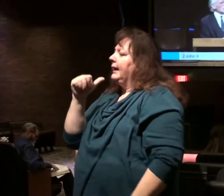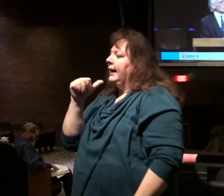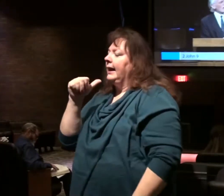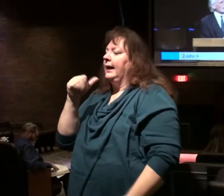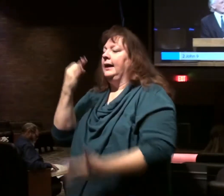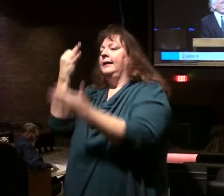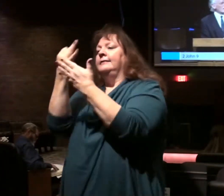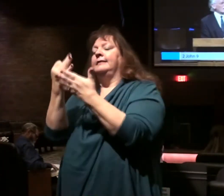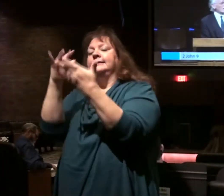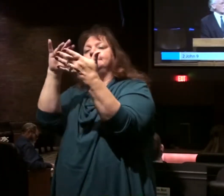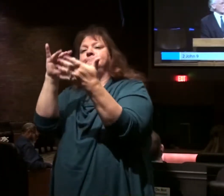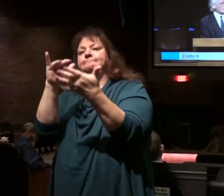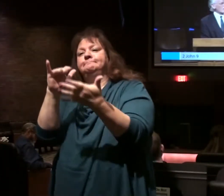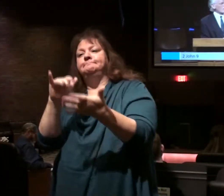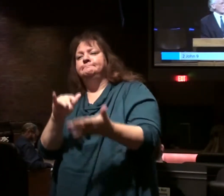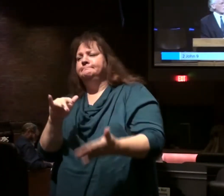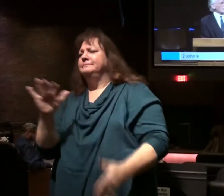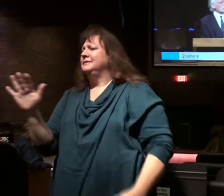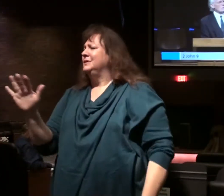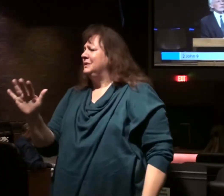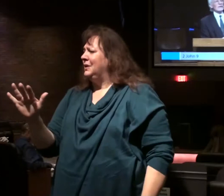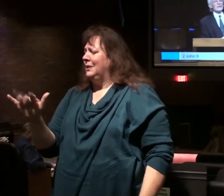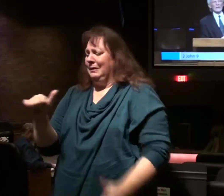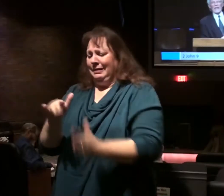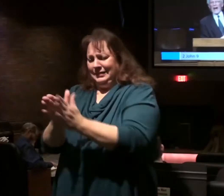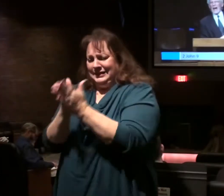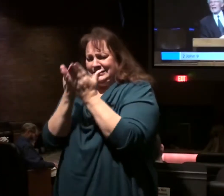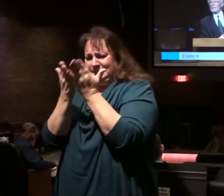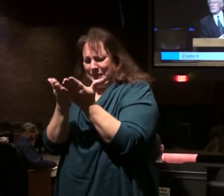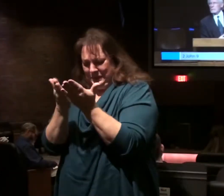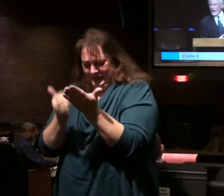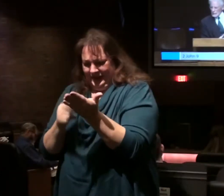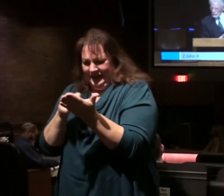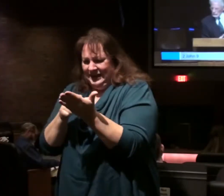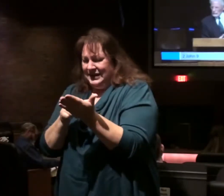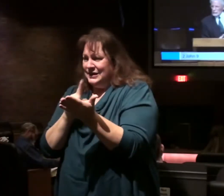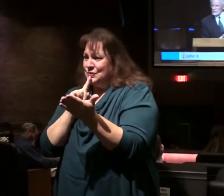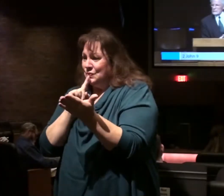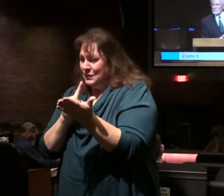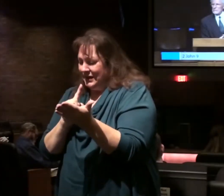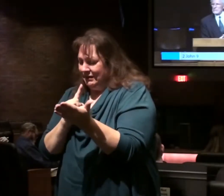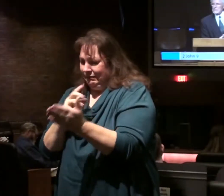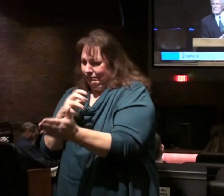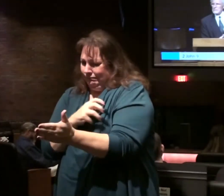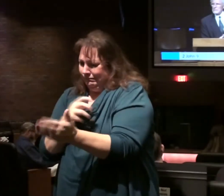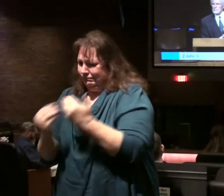facts we study. This is a book that is alive and powerful.